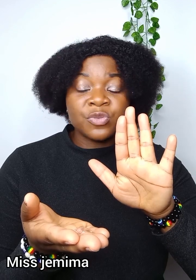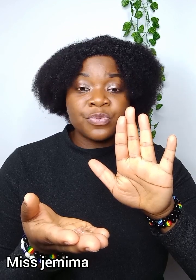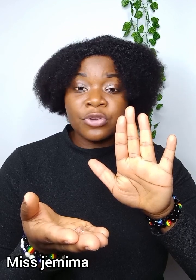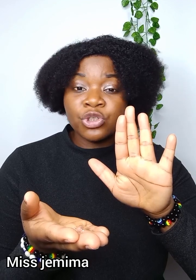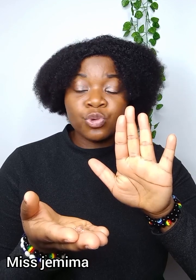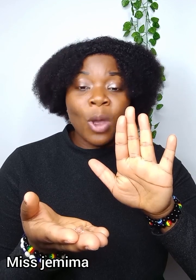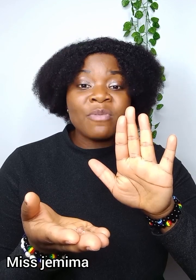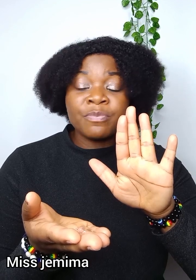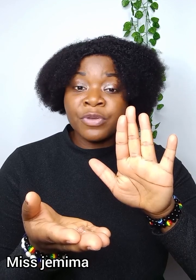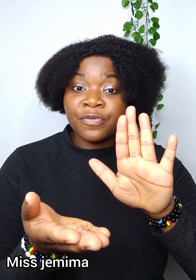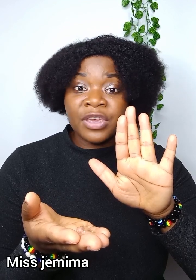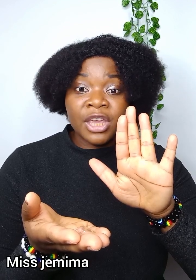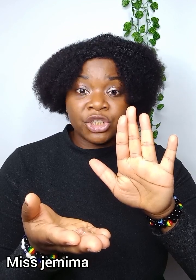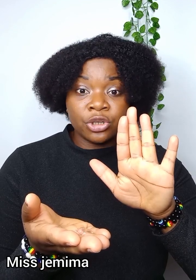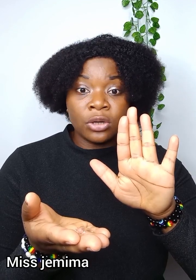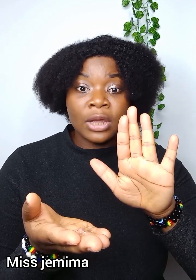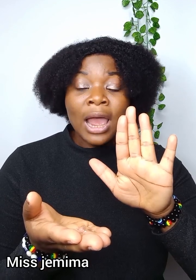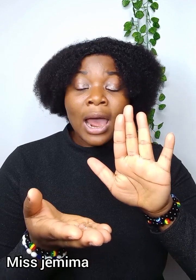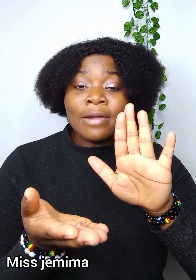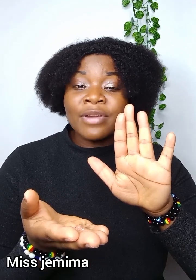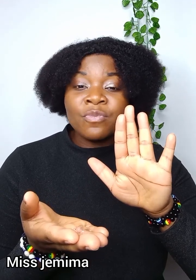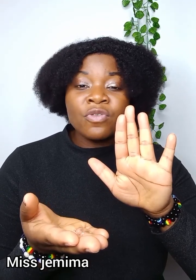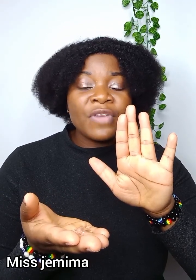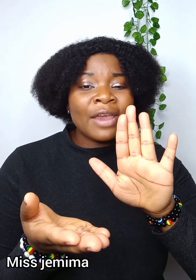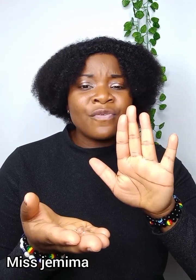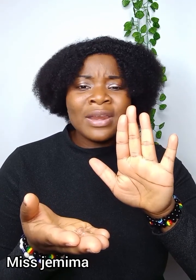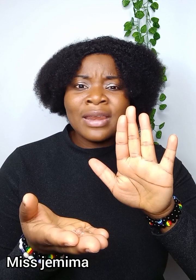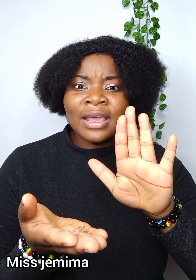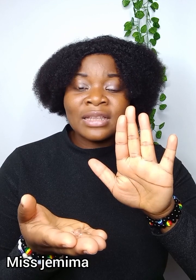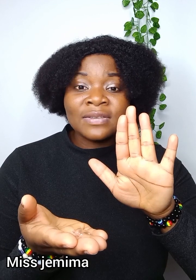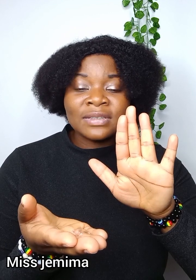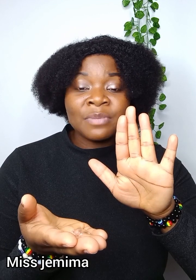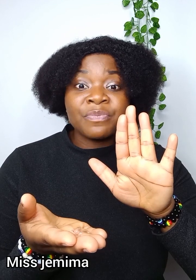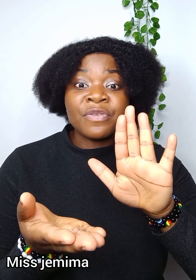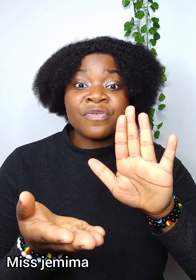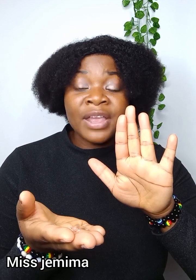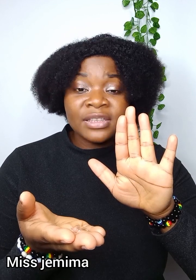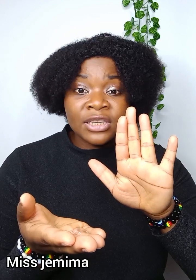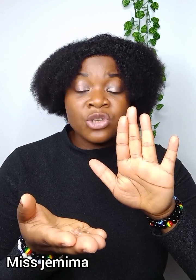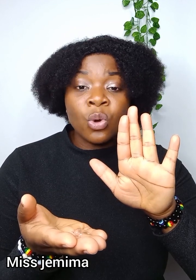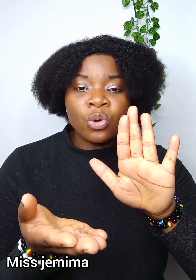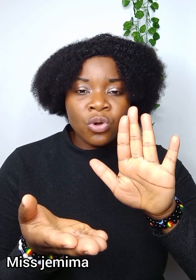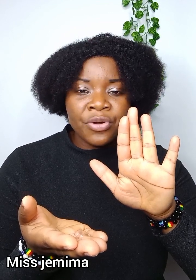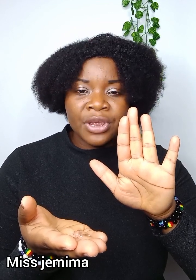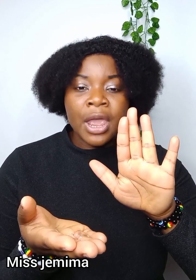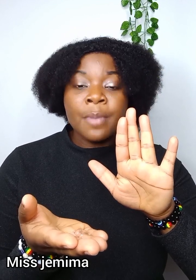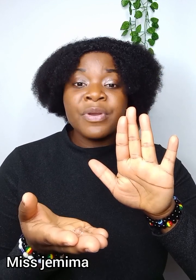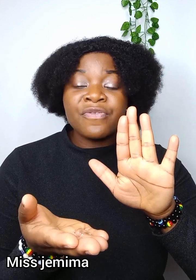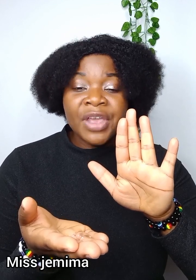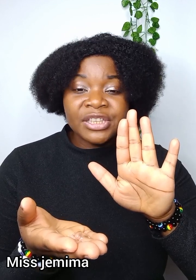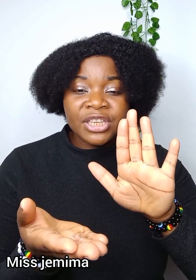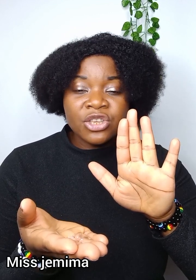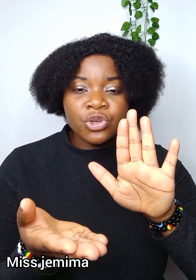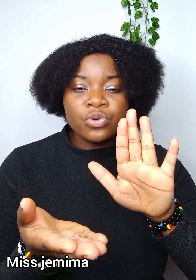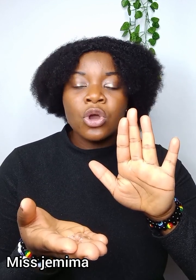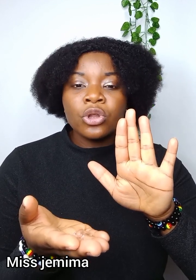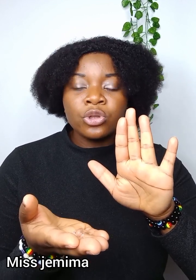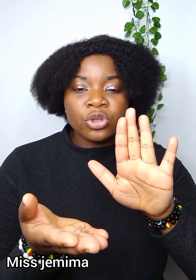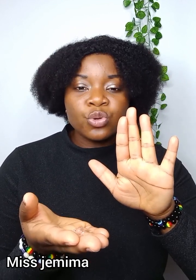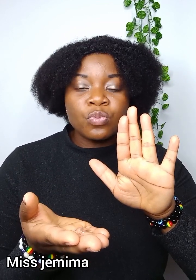spiritual purification and remove every negative thing preventing your glory preventing you not to